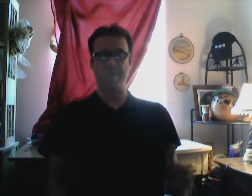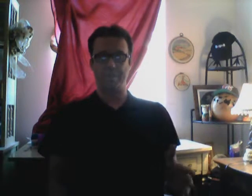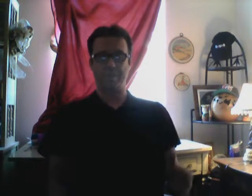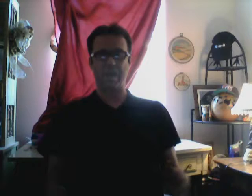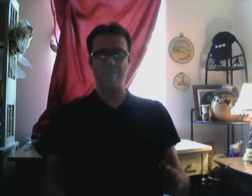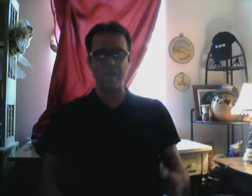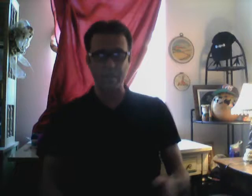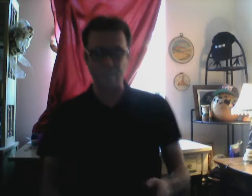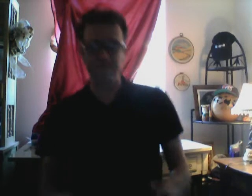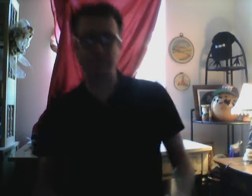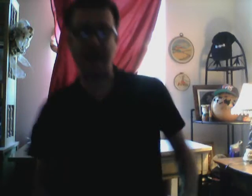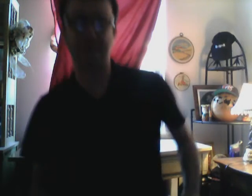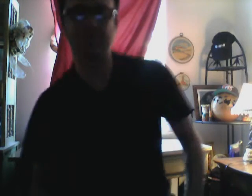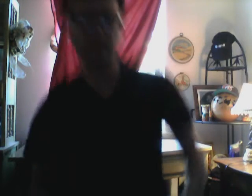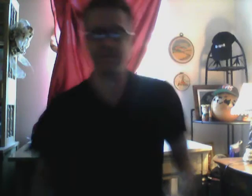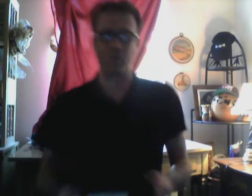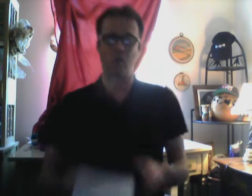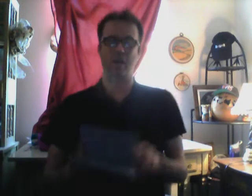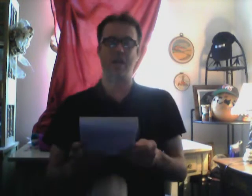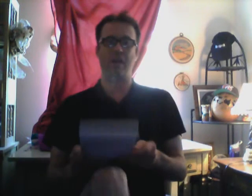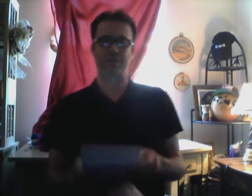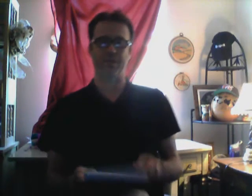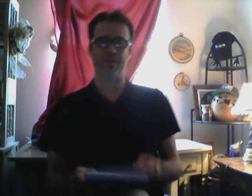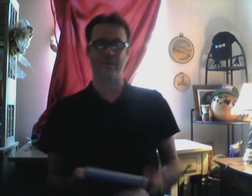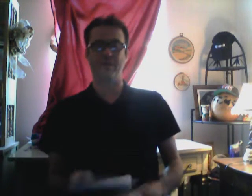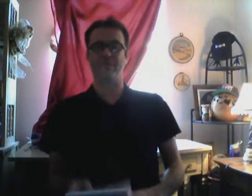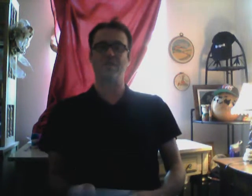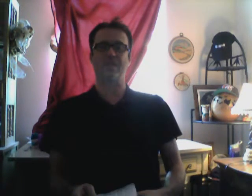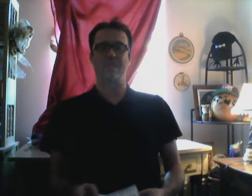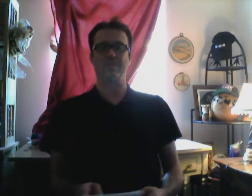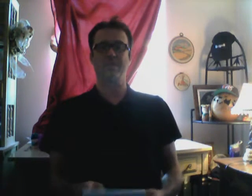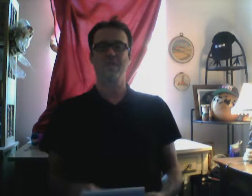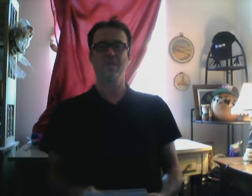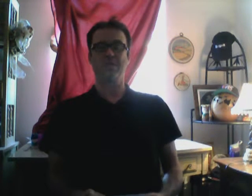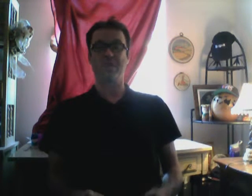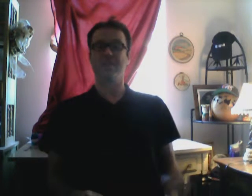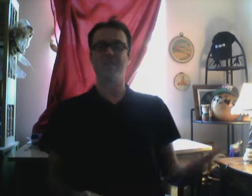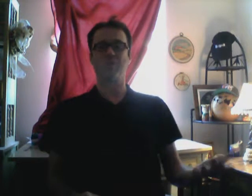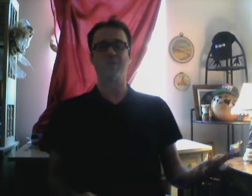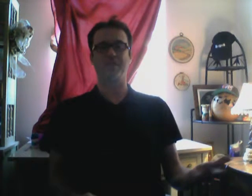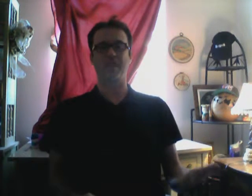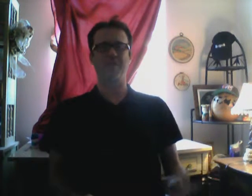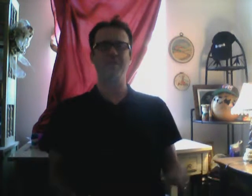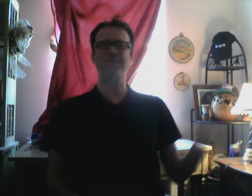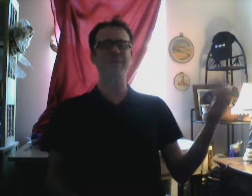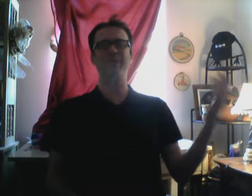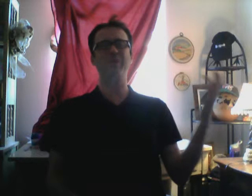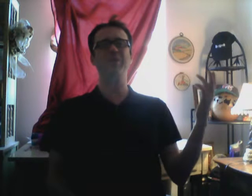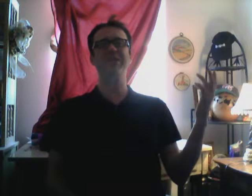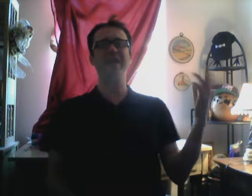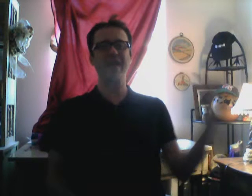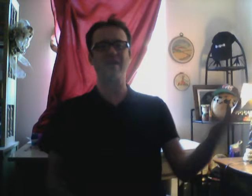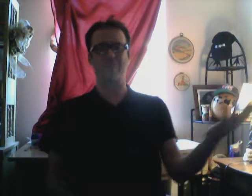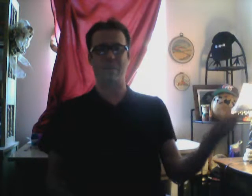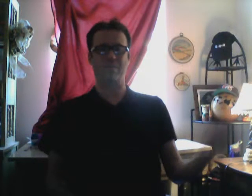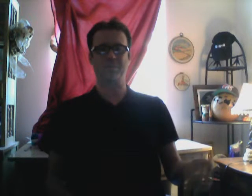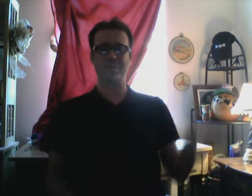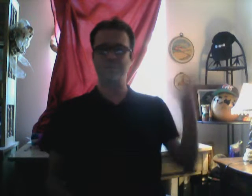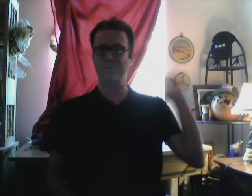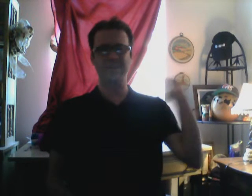Nothing. I pay. Maximum. For. Everything. It's a shame. Because I'm worth a lot. Most people. They wouldn't care about. Most people. You know.